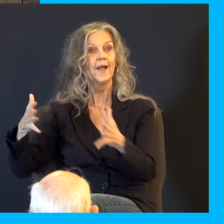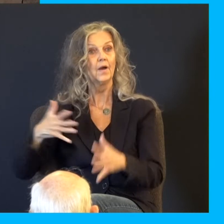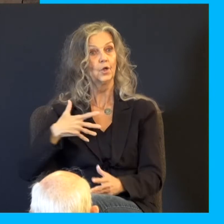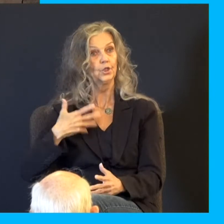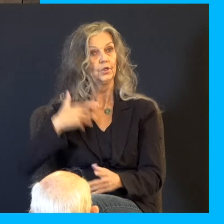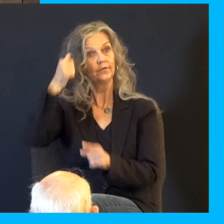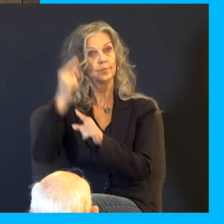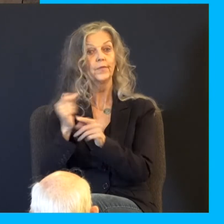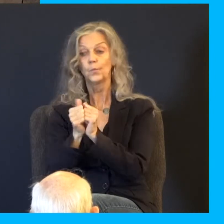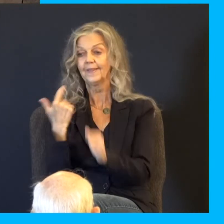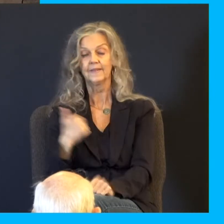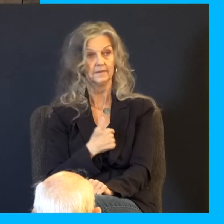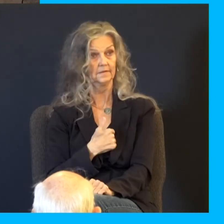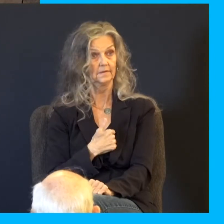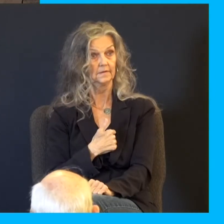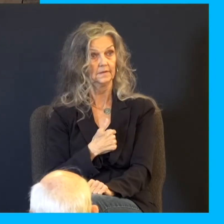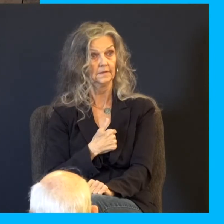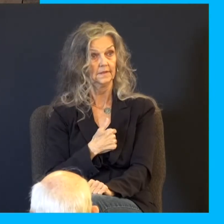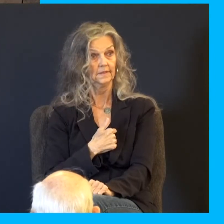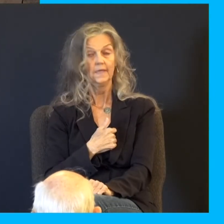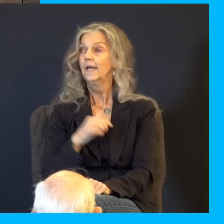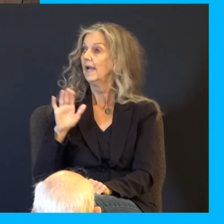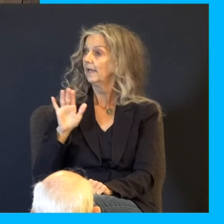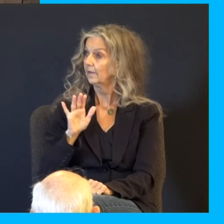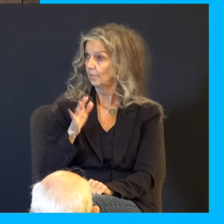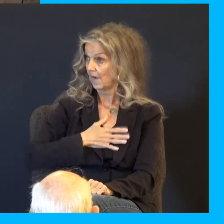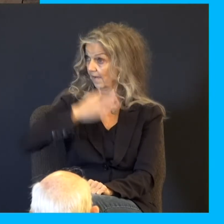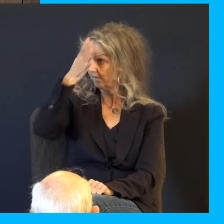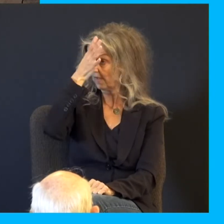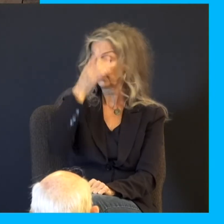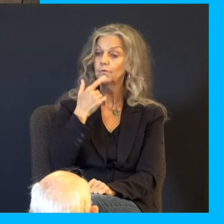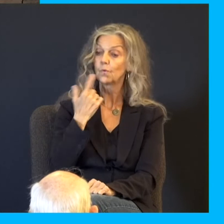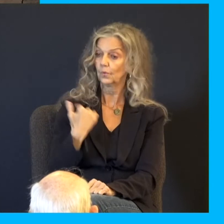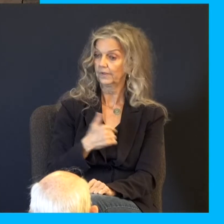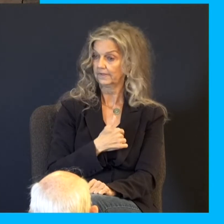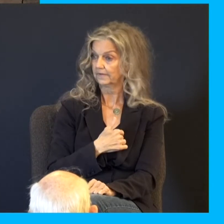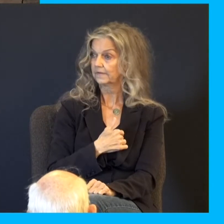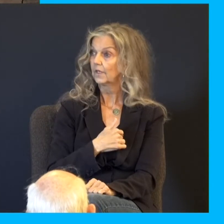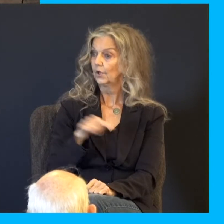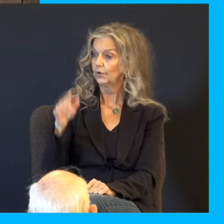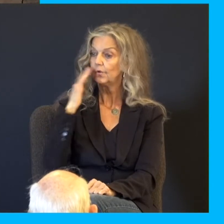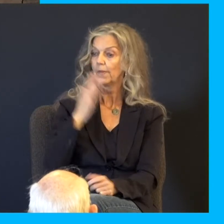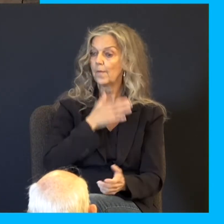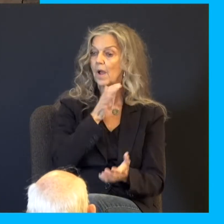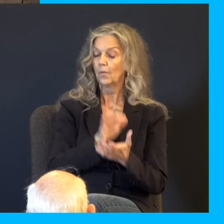us. And thy servant, my father, said unto us, Ye know that my wife bear me two sons.